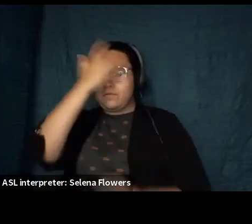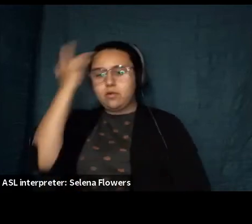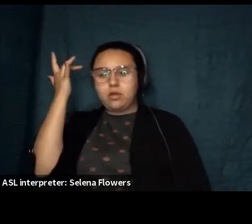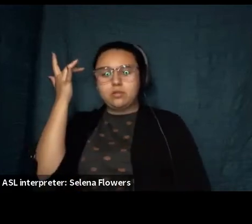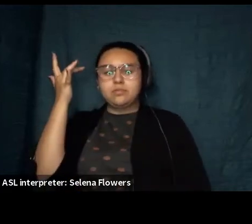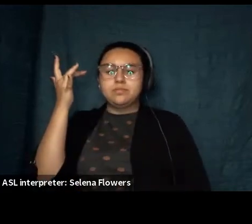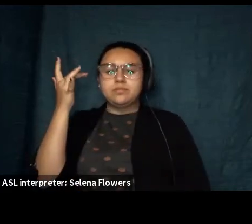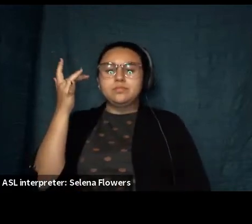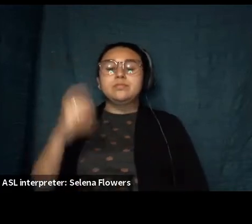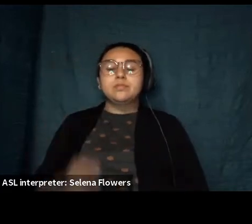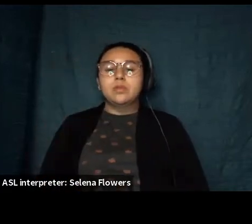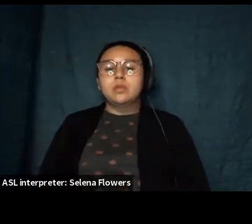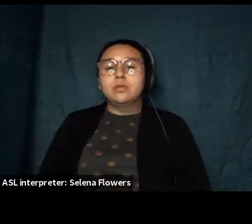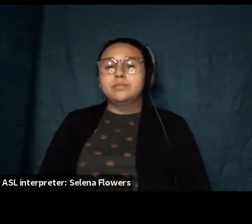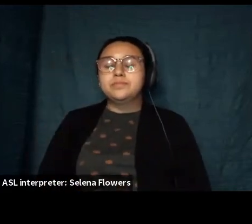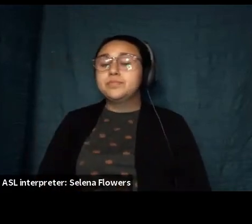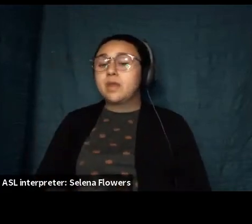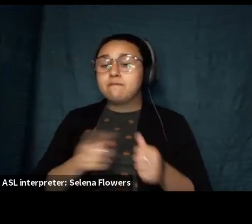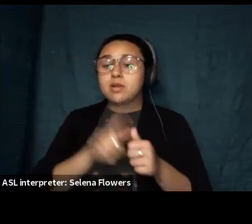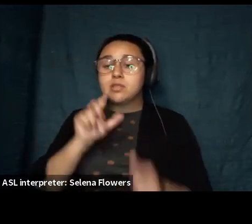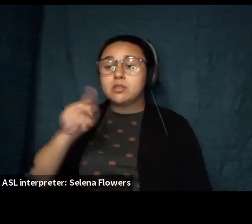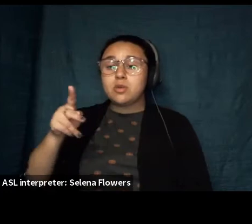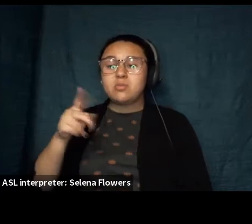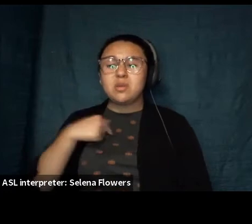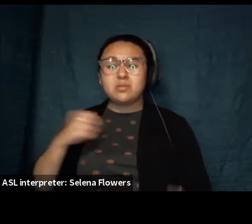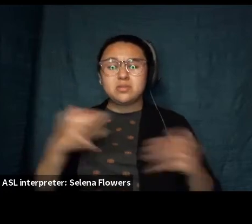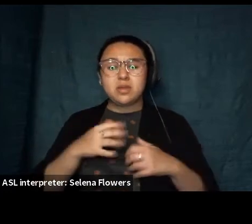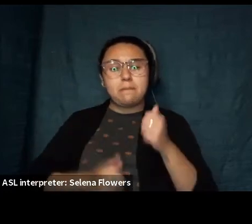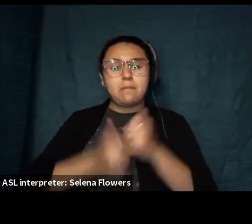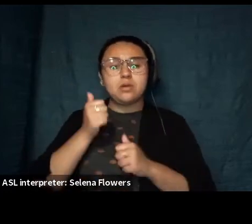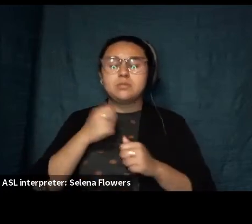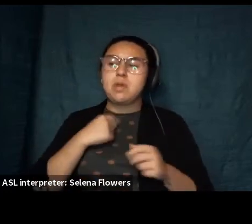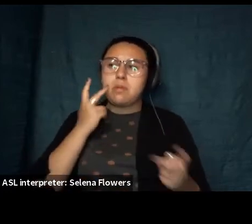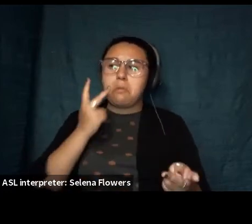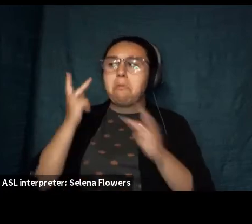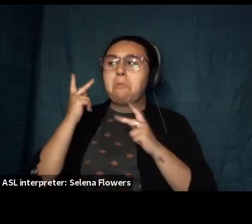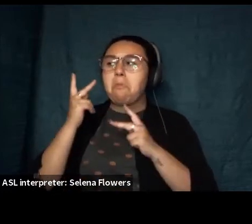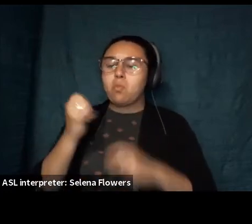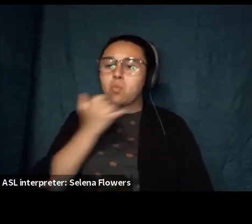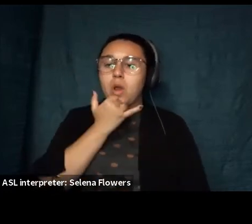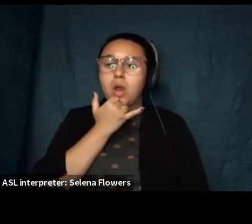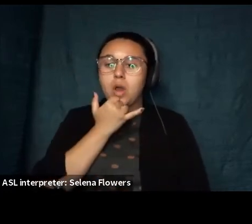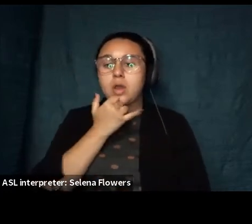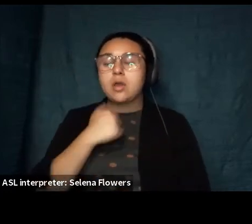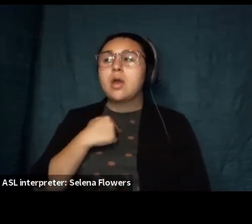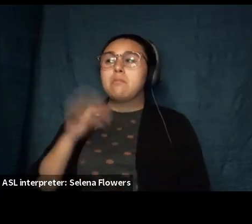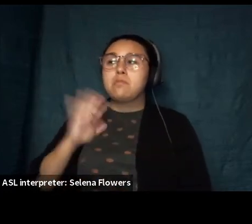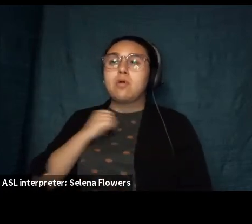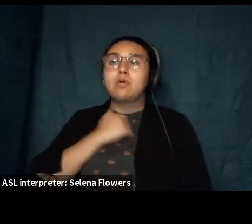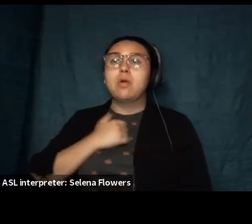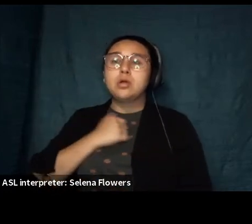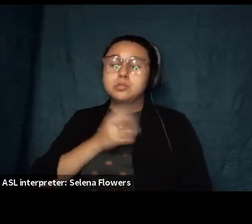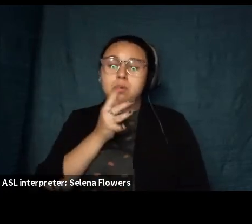what frightens me most is that i may have misremembered that i could apologize to my mother and she would respond with confusion